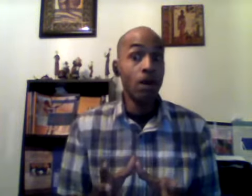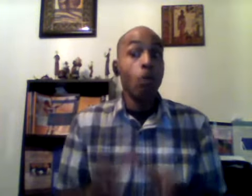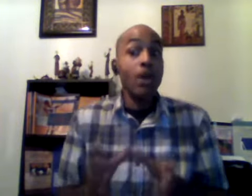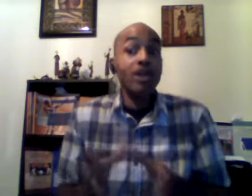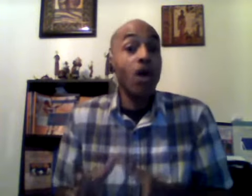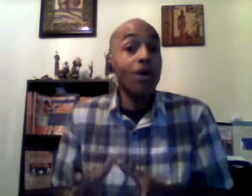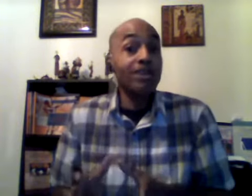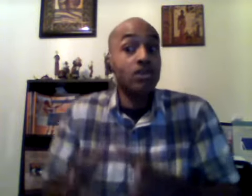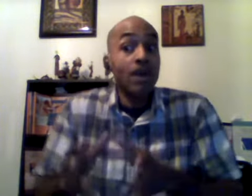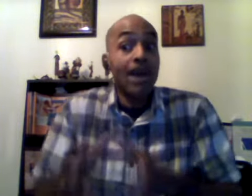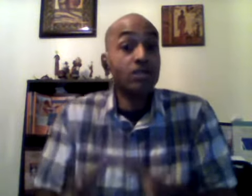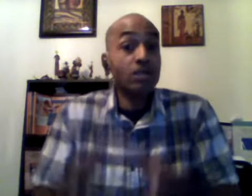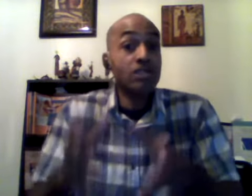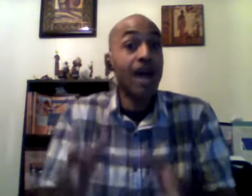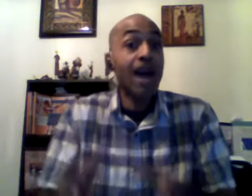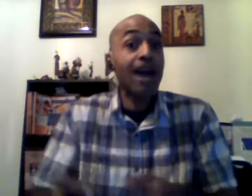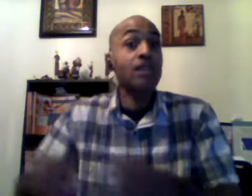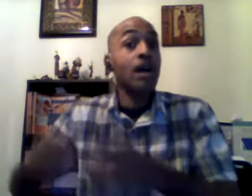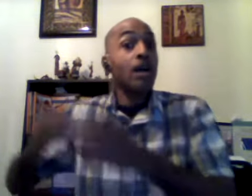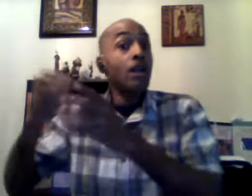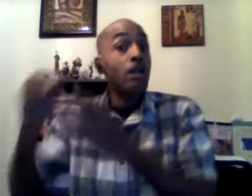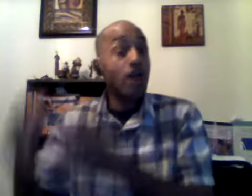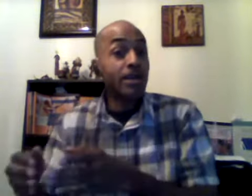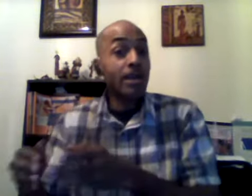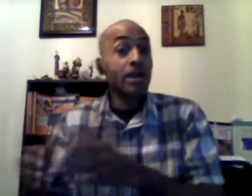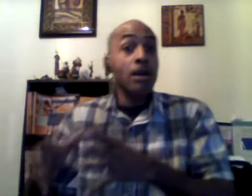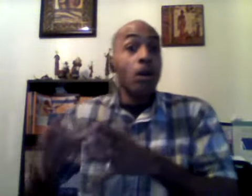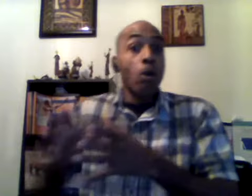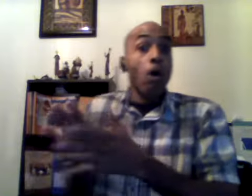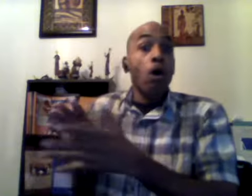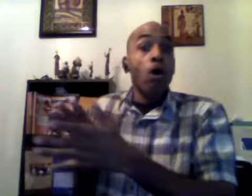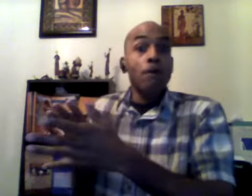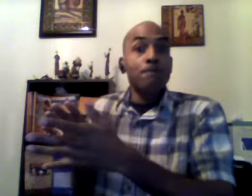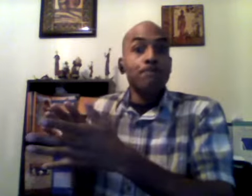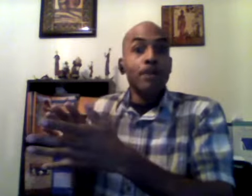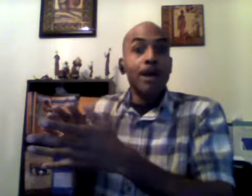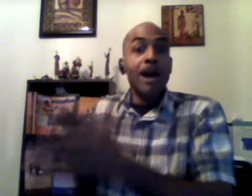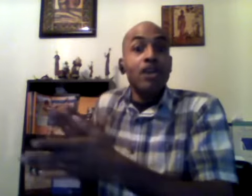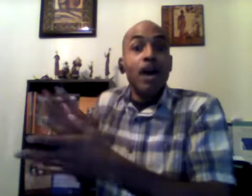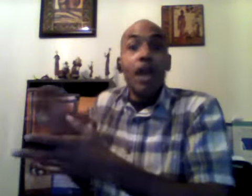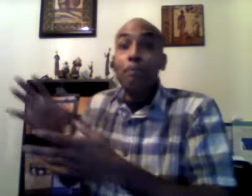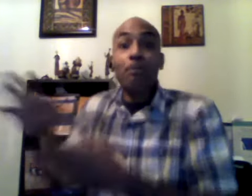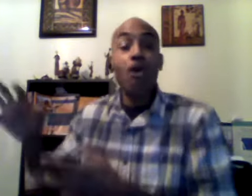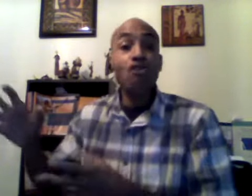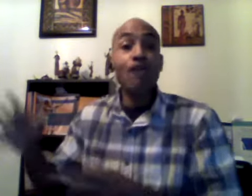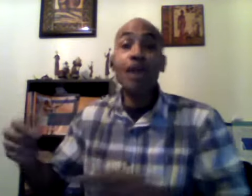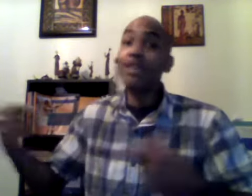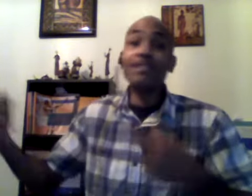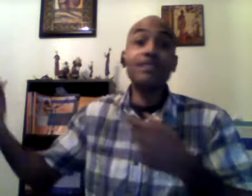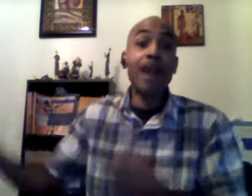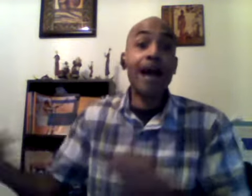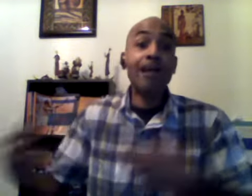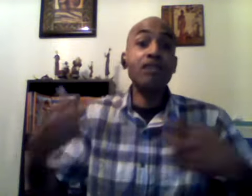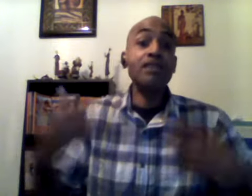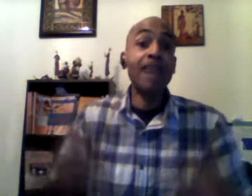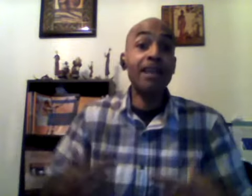we go into exercise looking or under a program that's not created